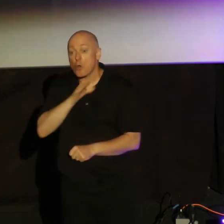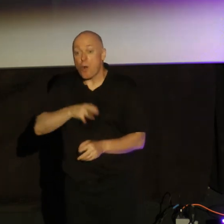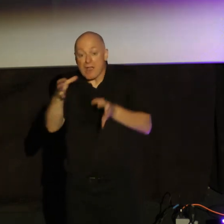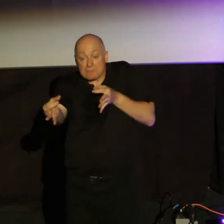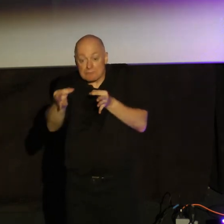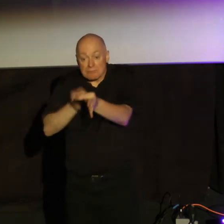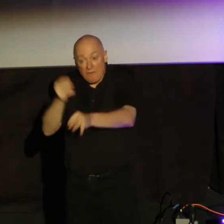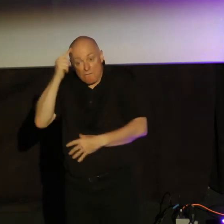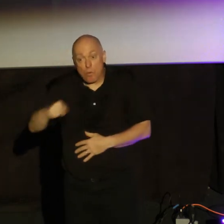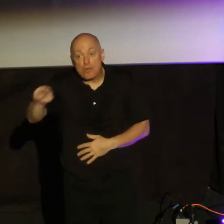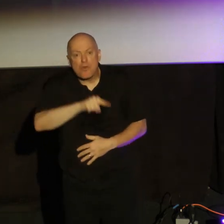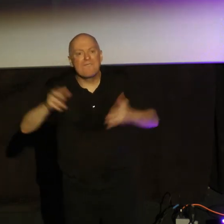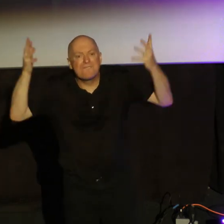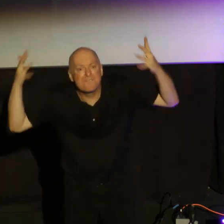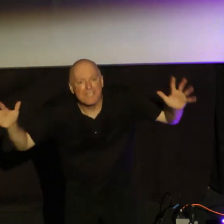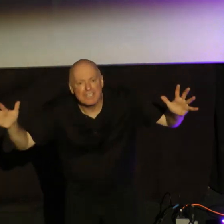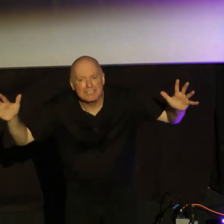finished. And He's saying, come.